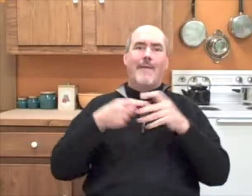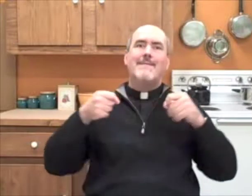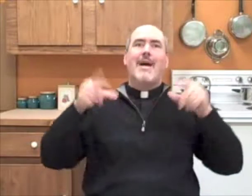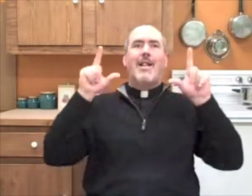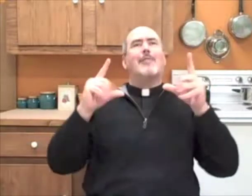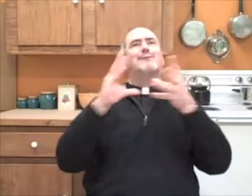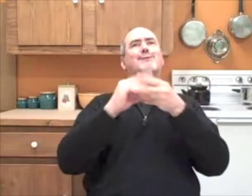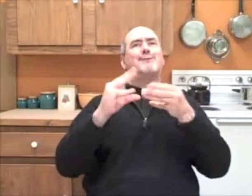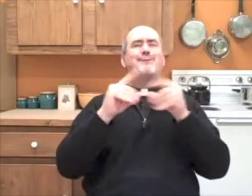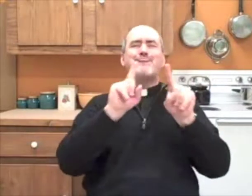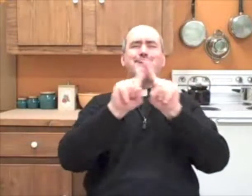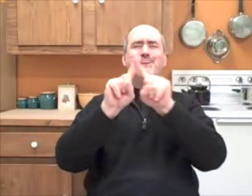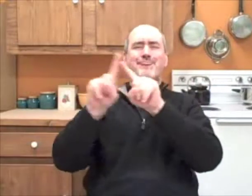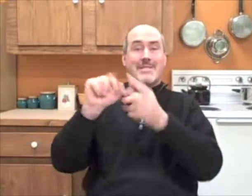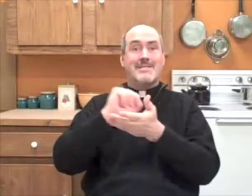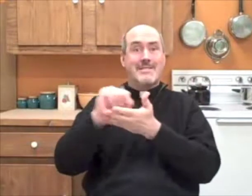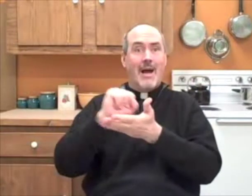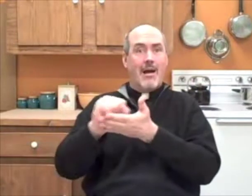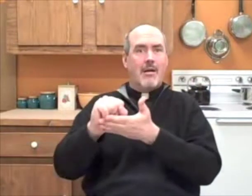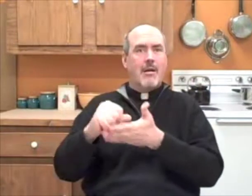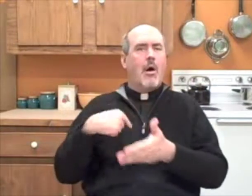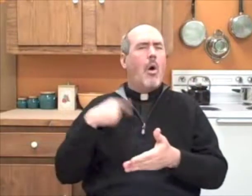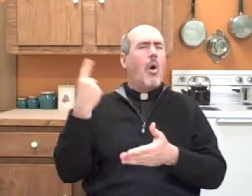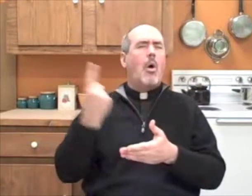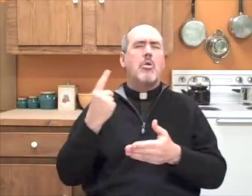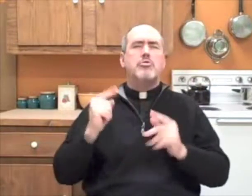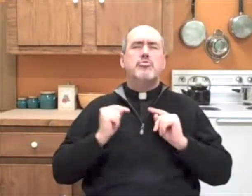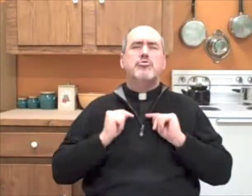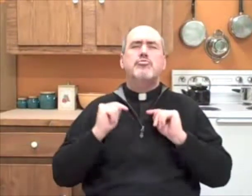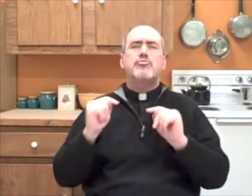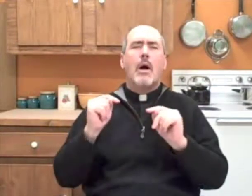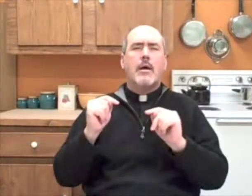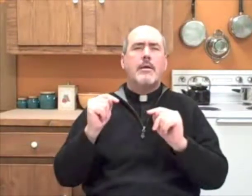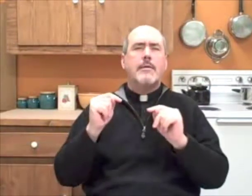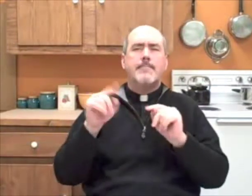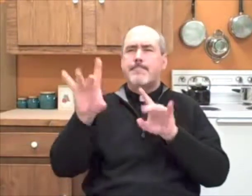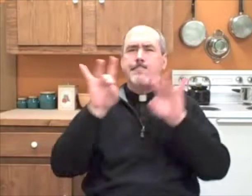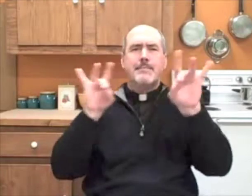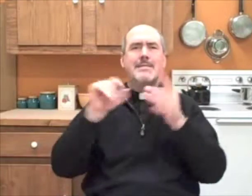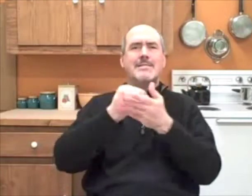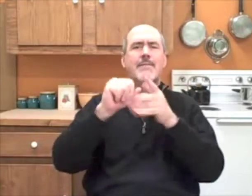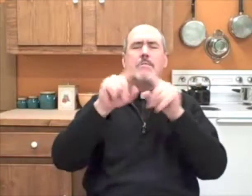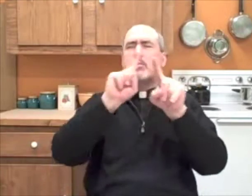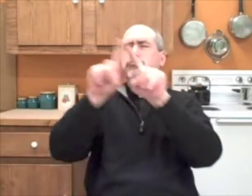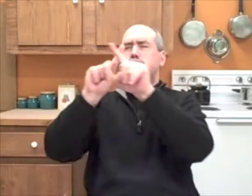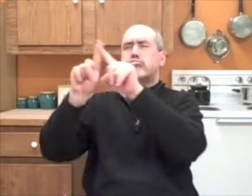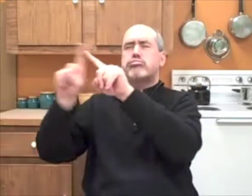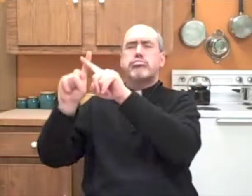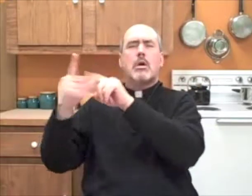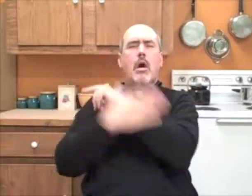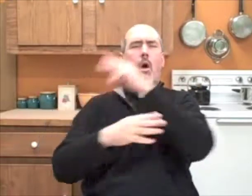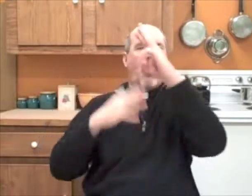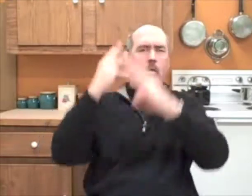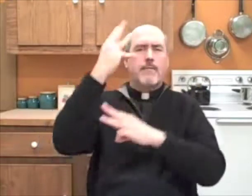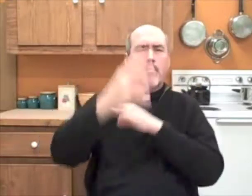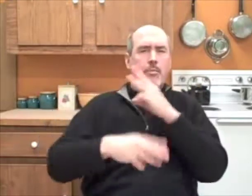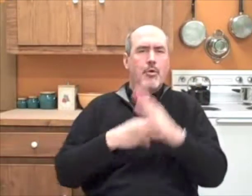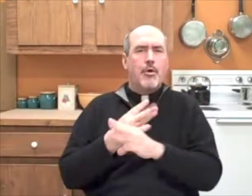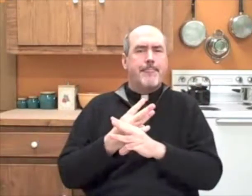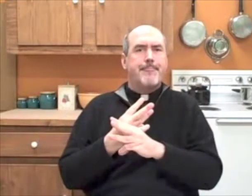When I started doing the vlogs, I liked to tell stories about different saints, and I would pick saints from all over the